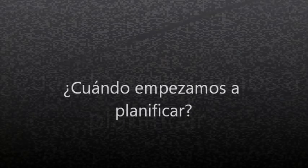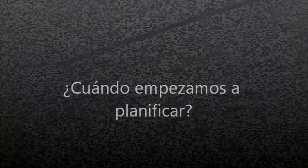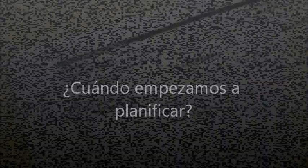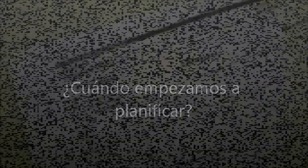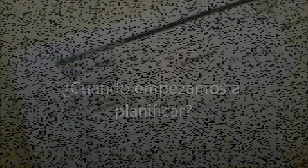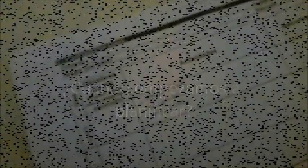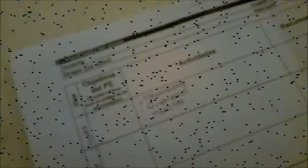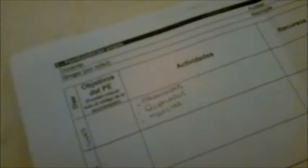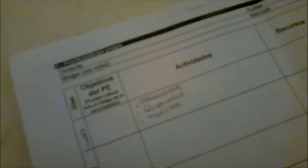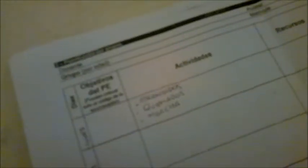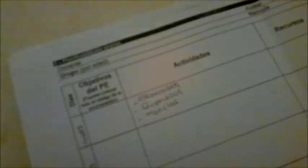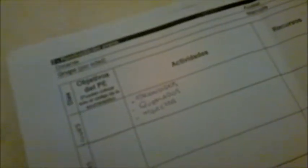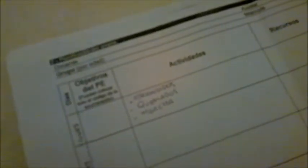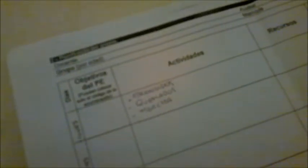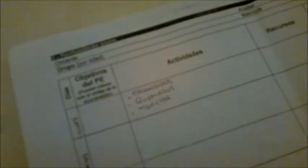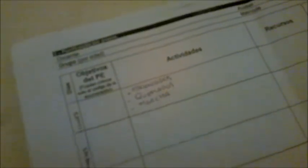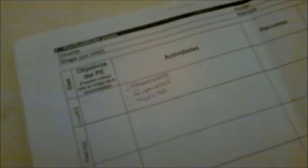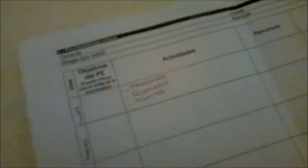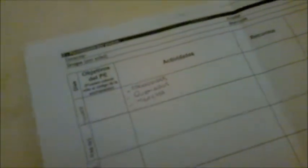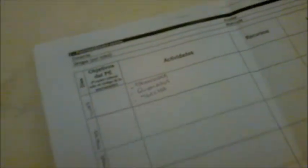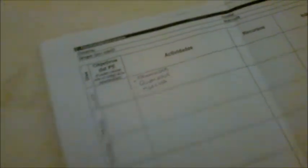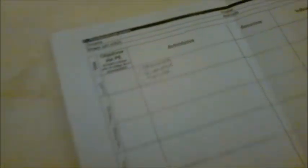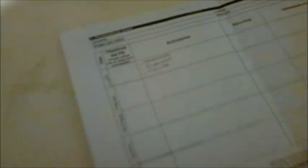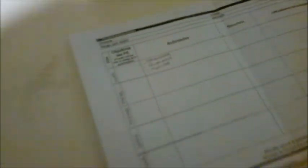of clothes,